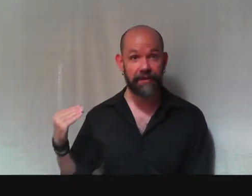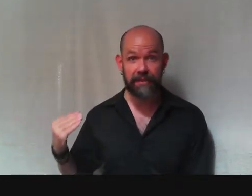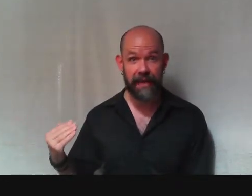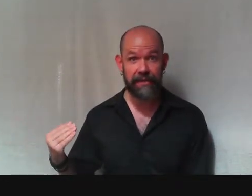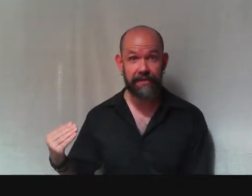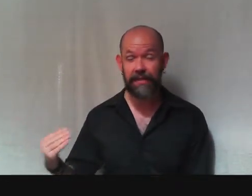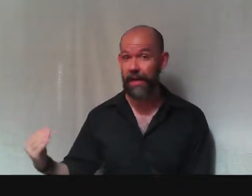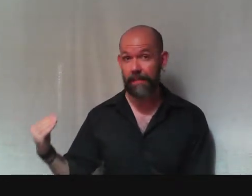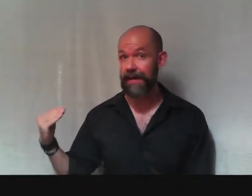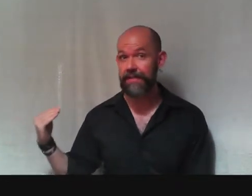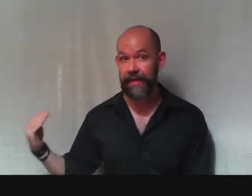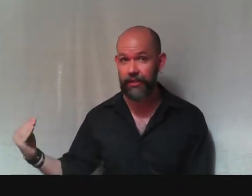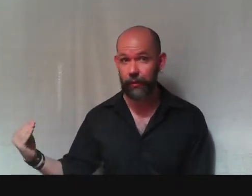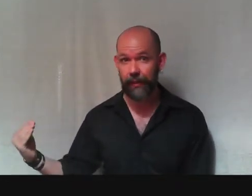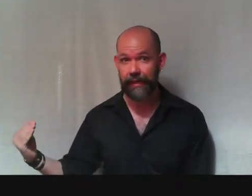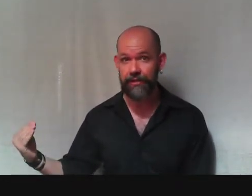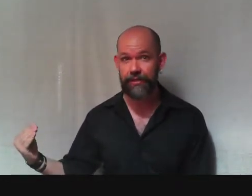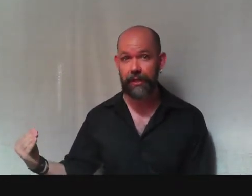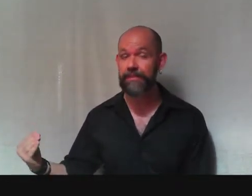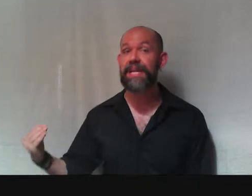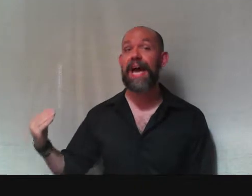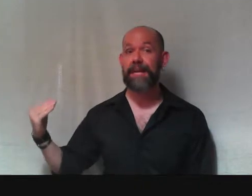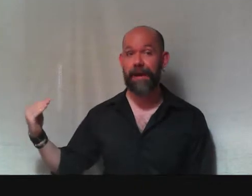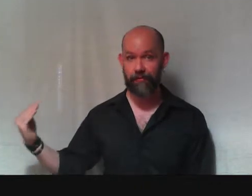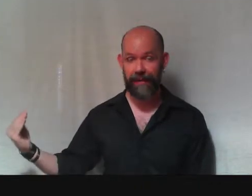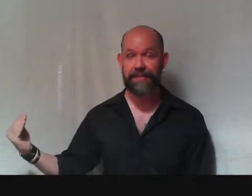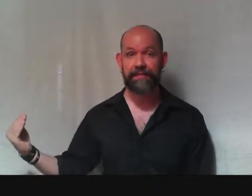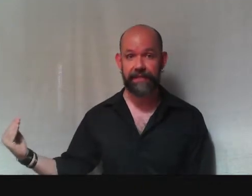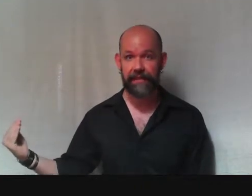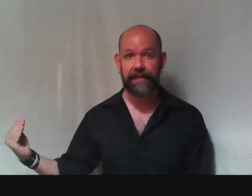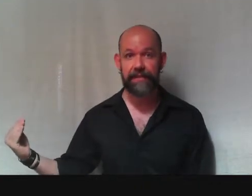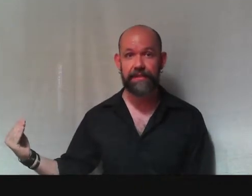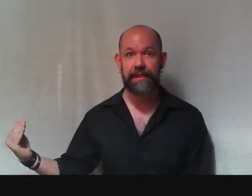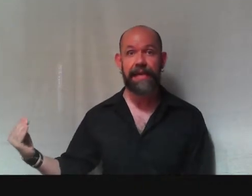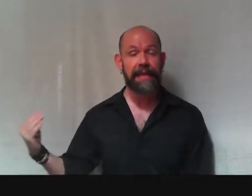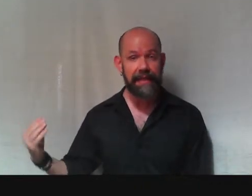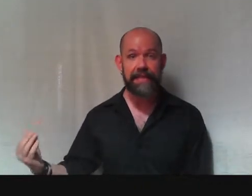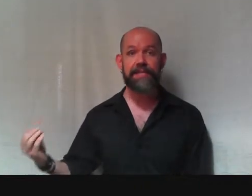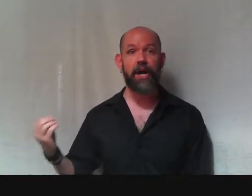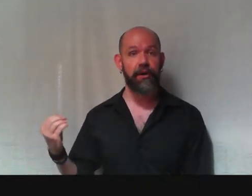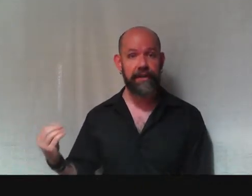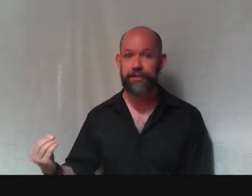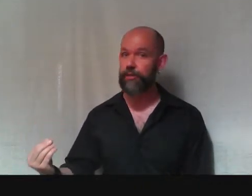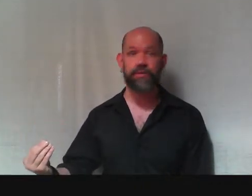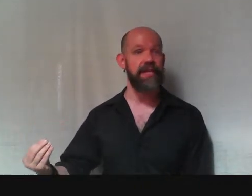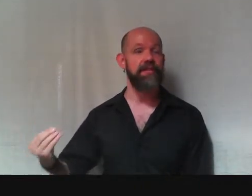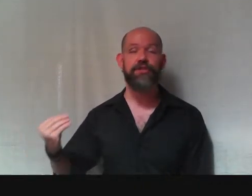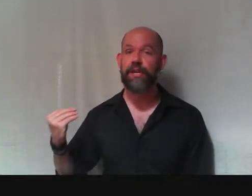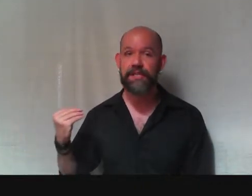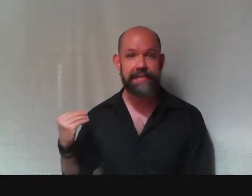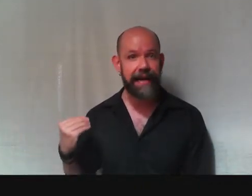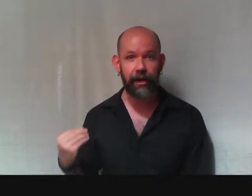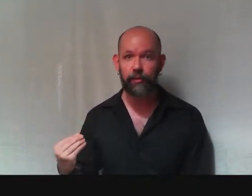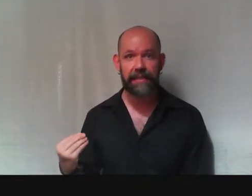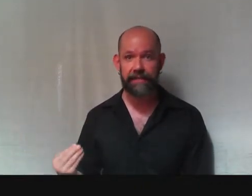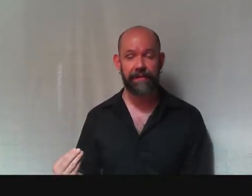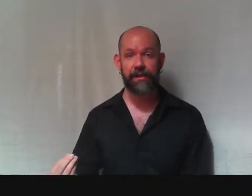sex, about sexual relationships, and about romantic feelings. These are issues that it's just terribly difficult